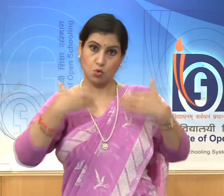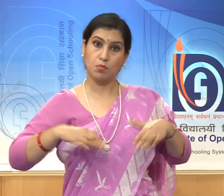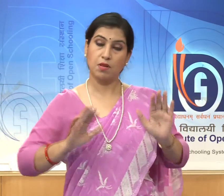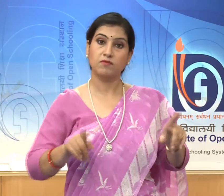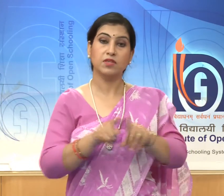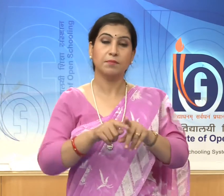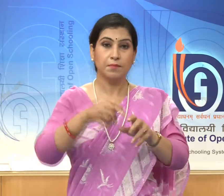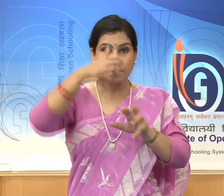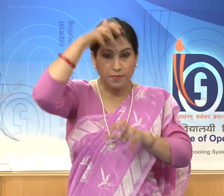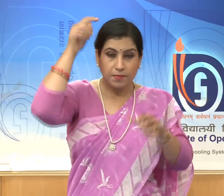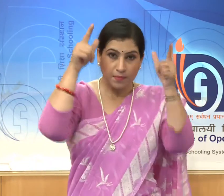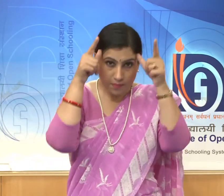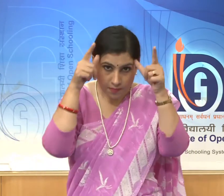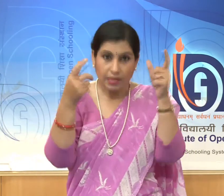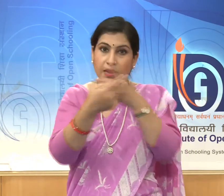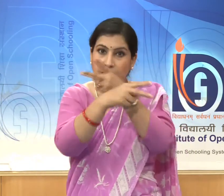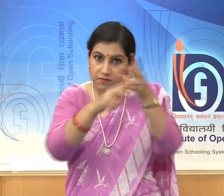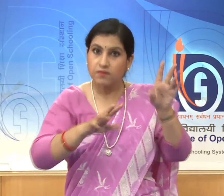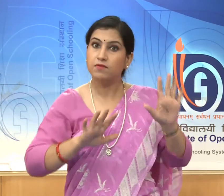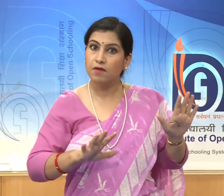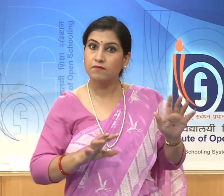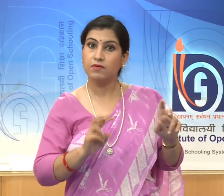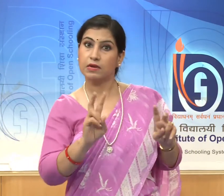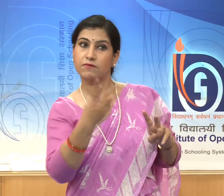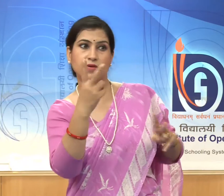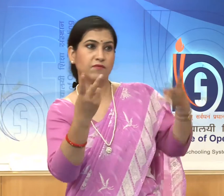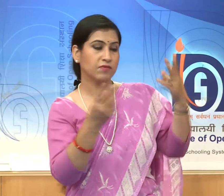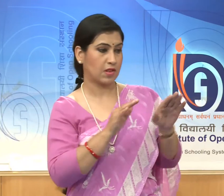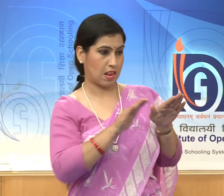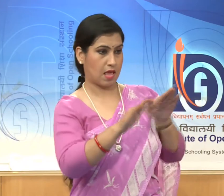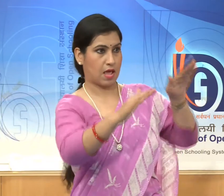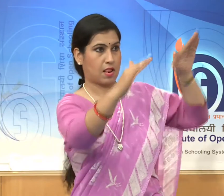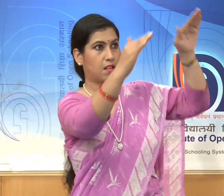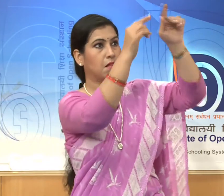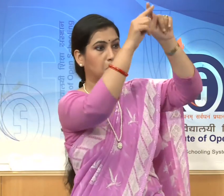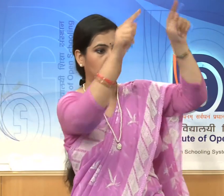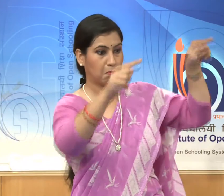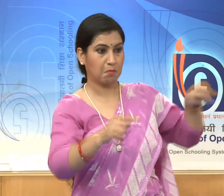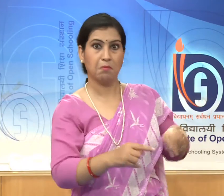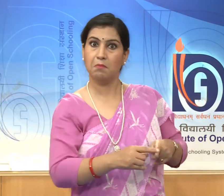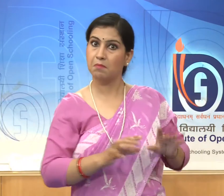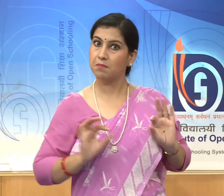in different layers, layers present